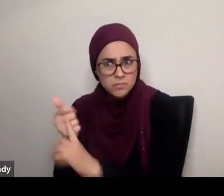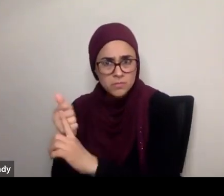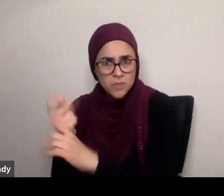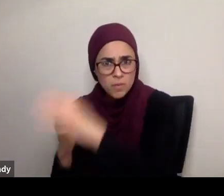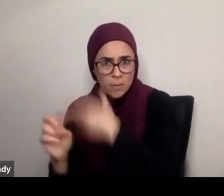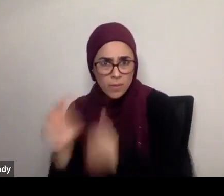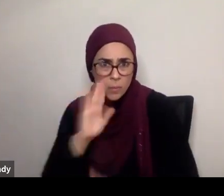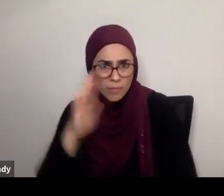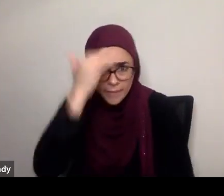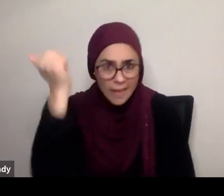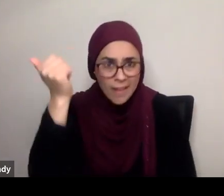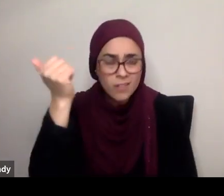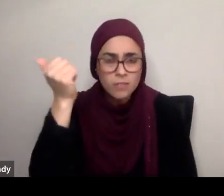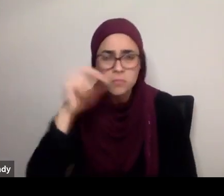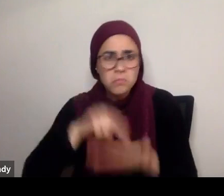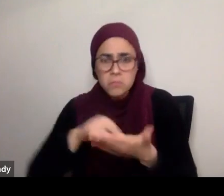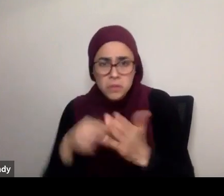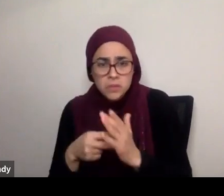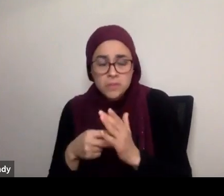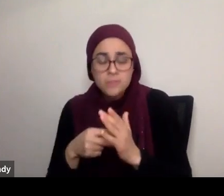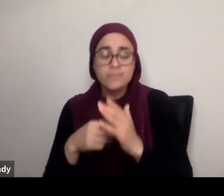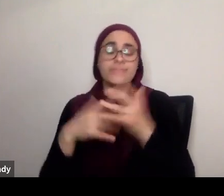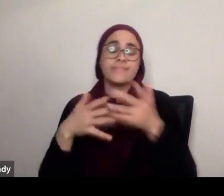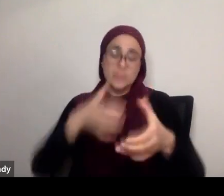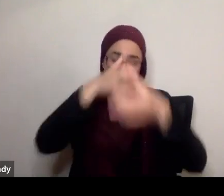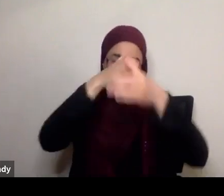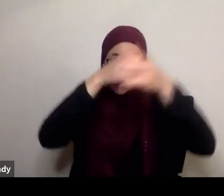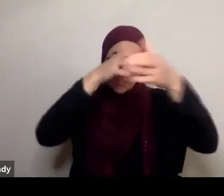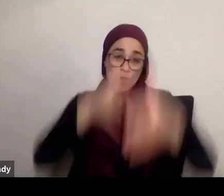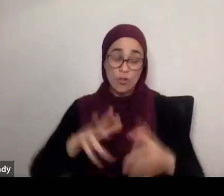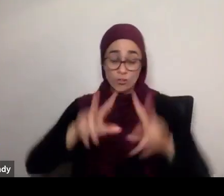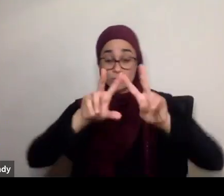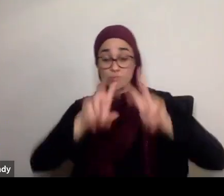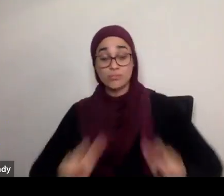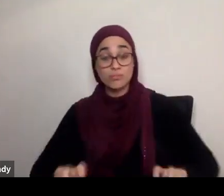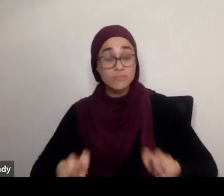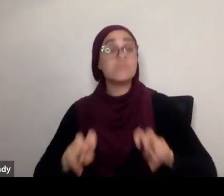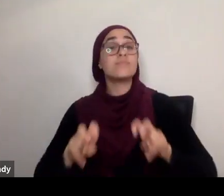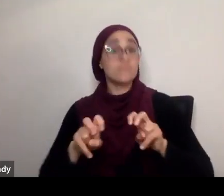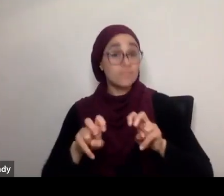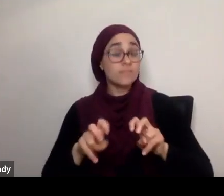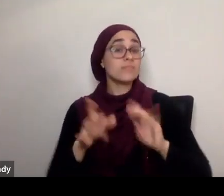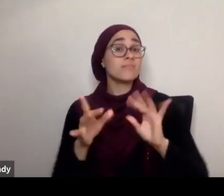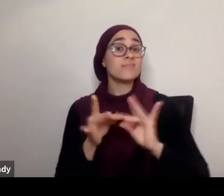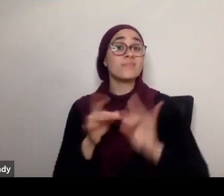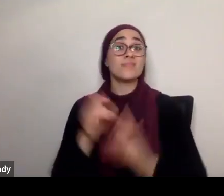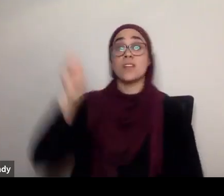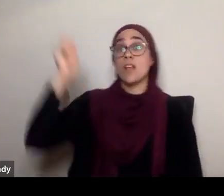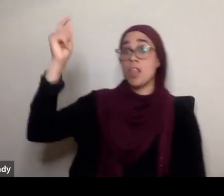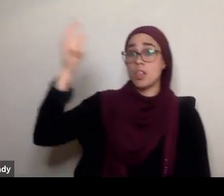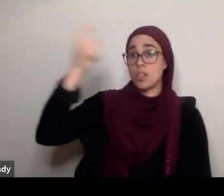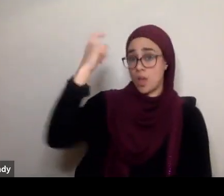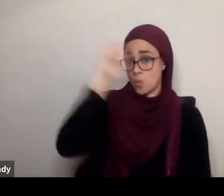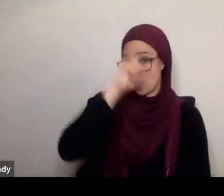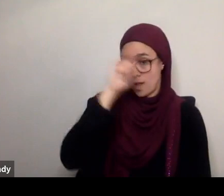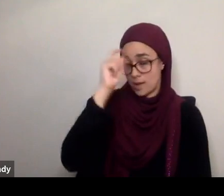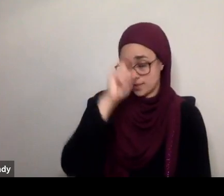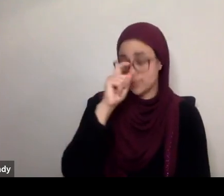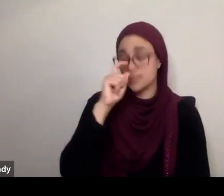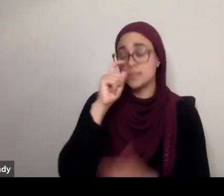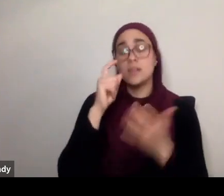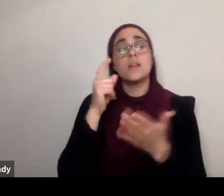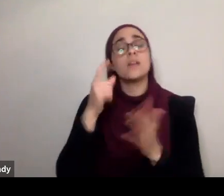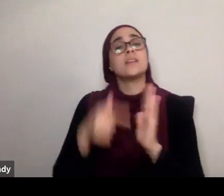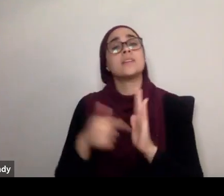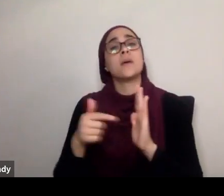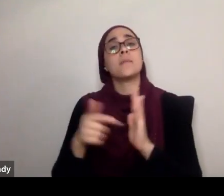of Tafsir say, that out of the wisdom of Allah subhanahu wa ta'ala, and we mentioned this before, that some ayat may be revealed for